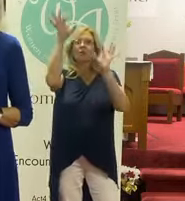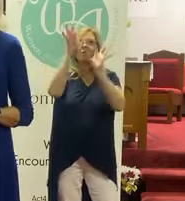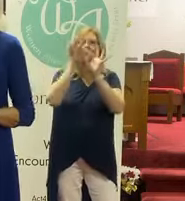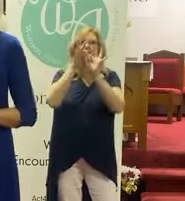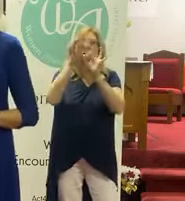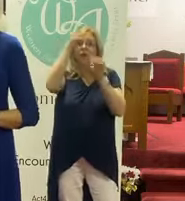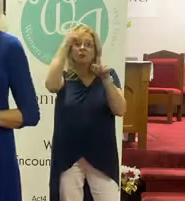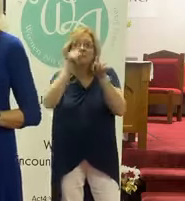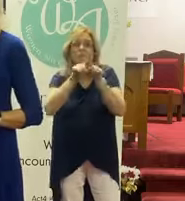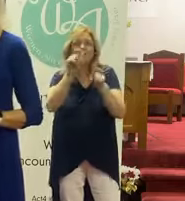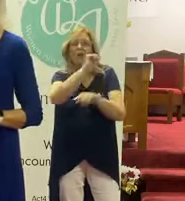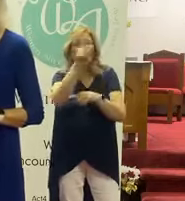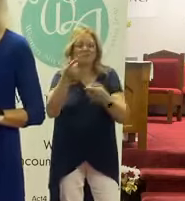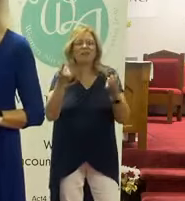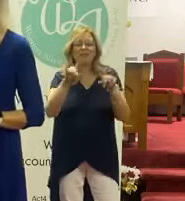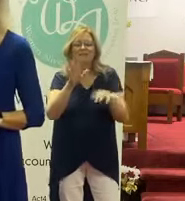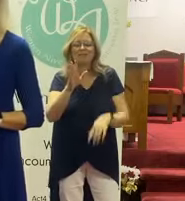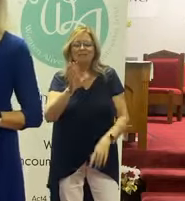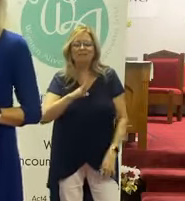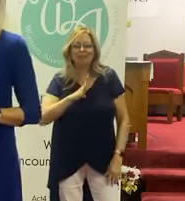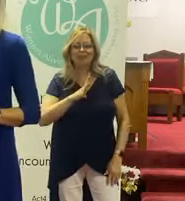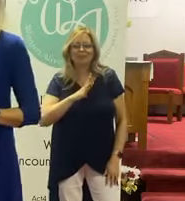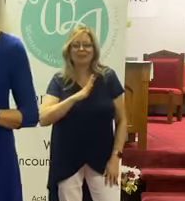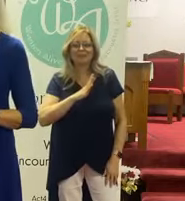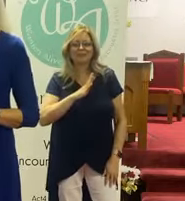and everything will turn out just fine.